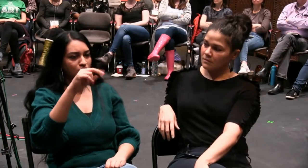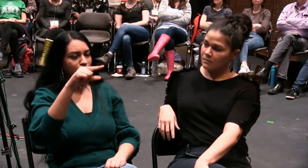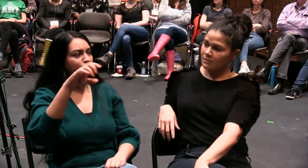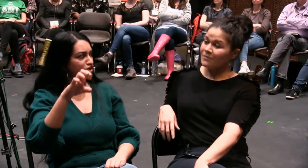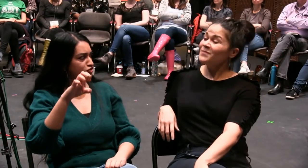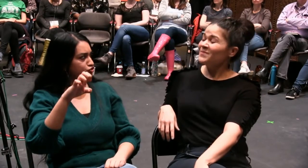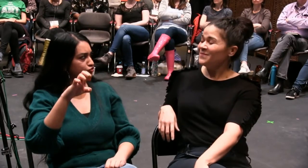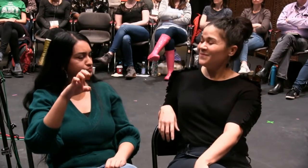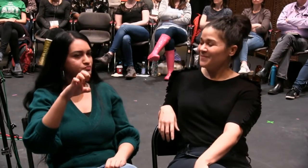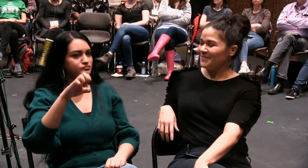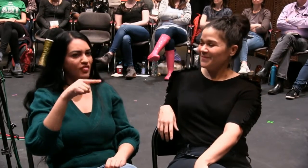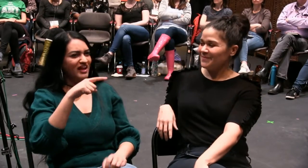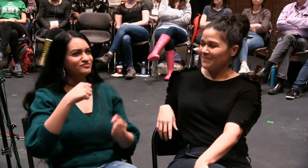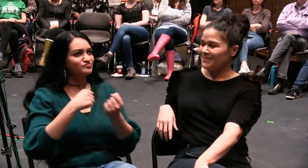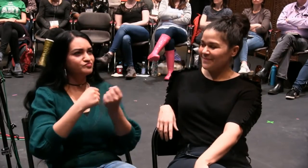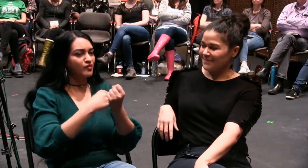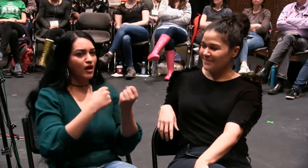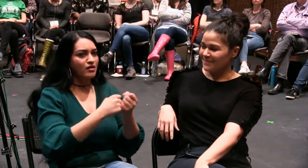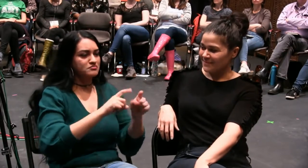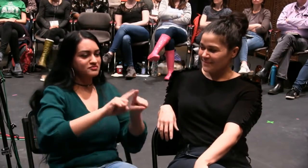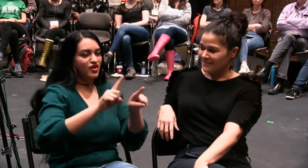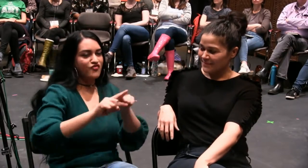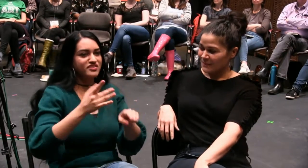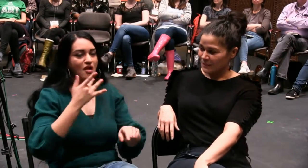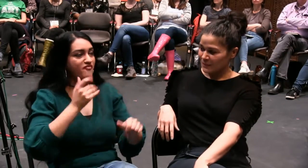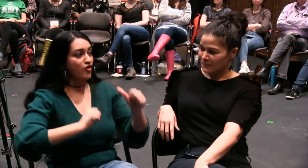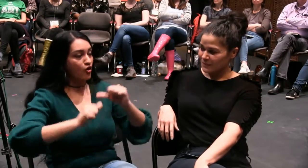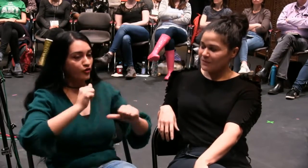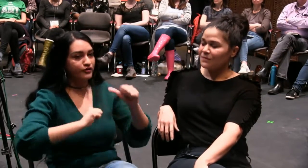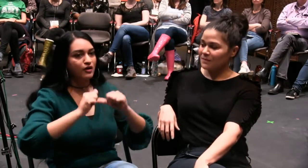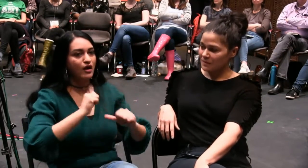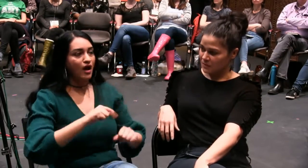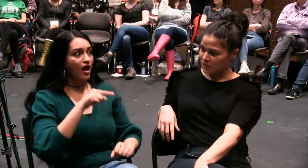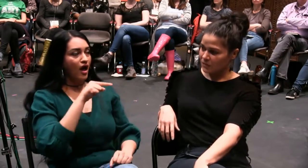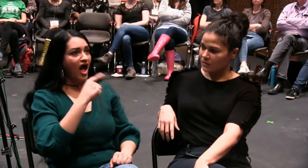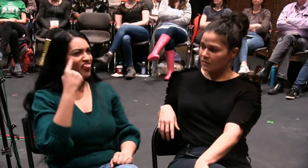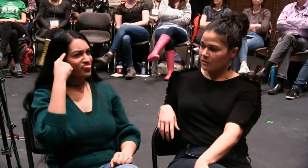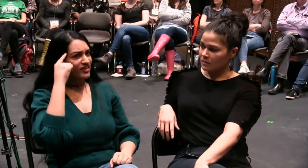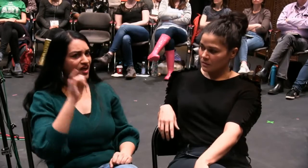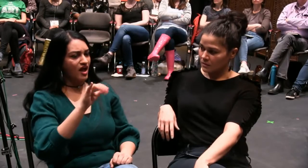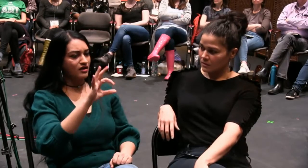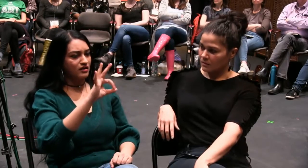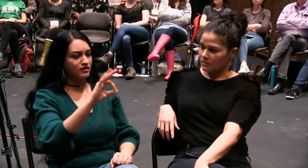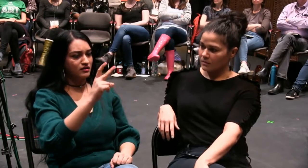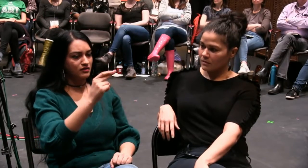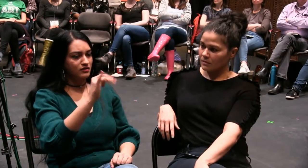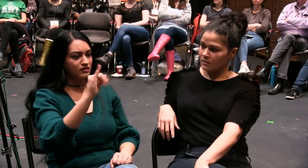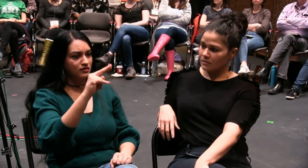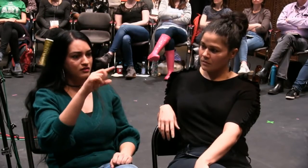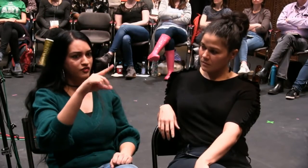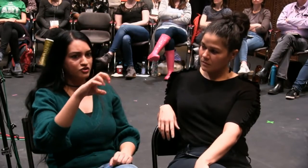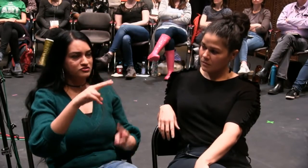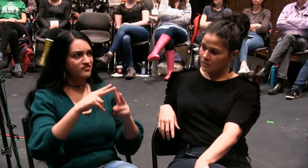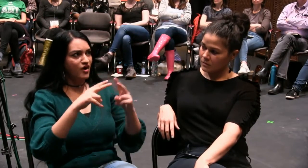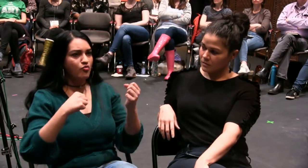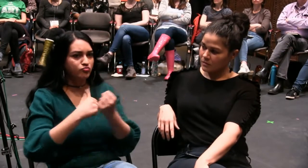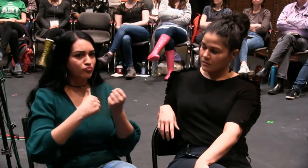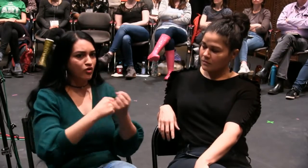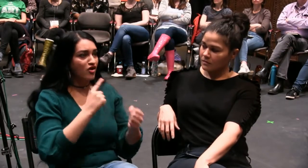lots of different festivals. Fringe involves people of color and it's very